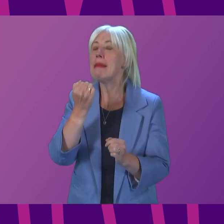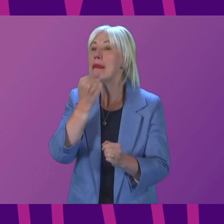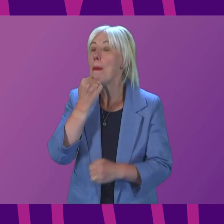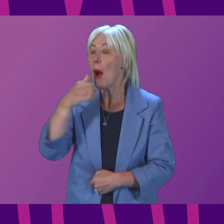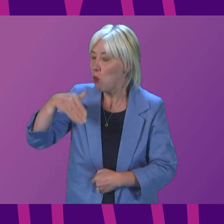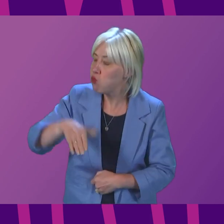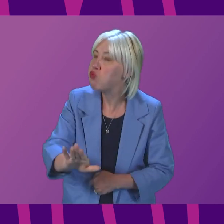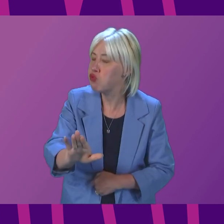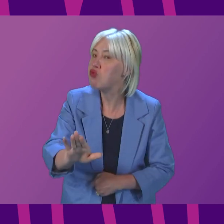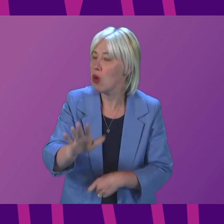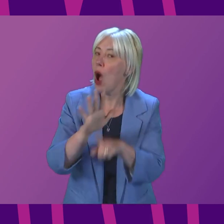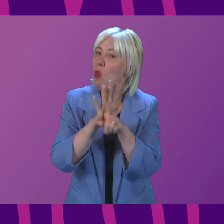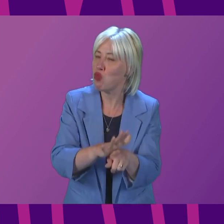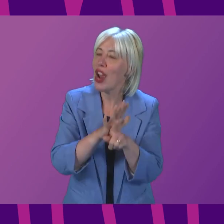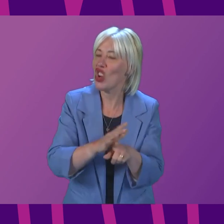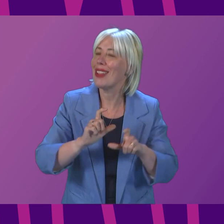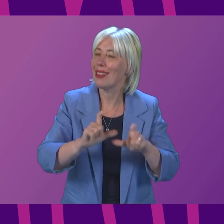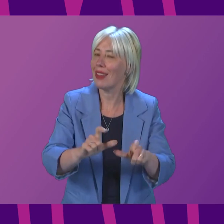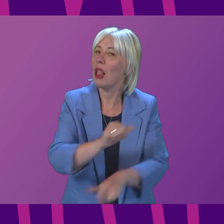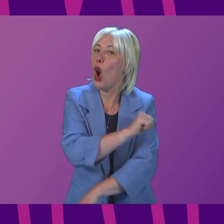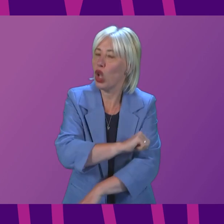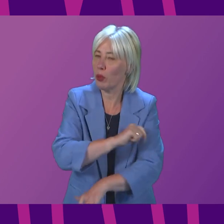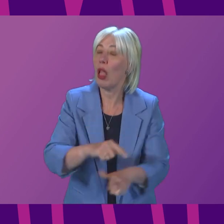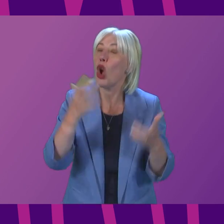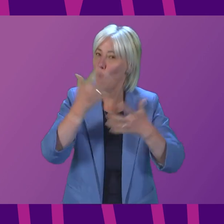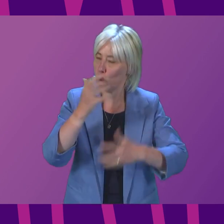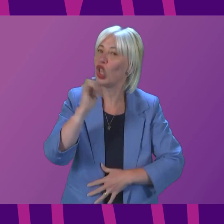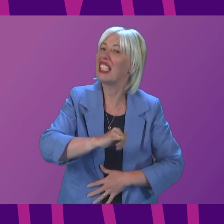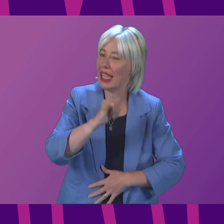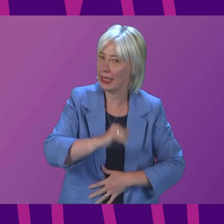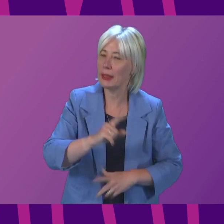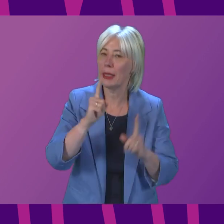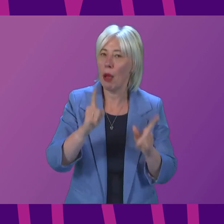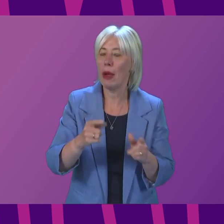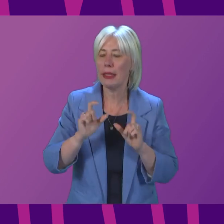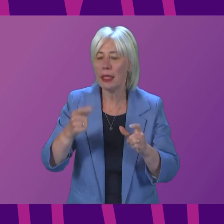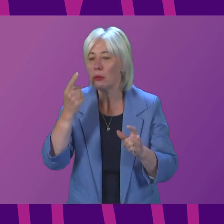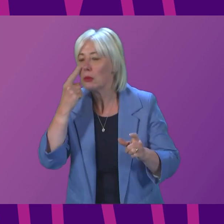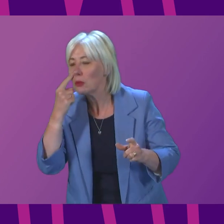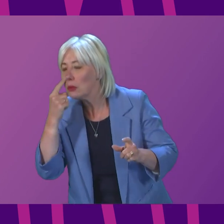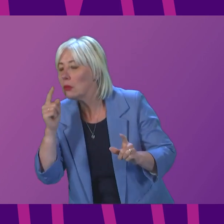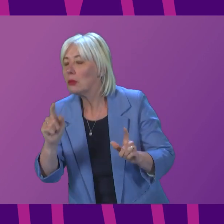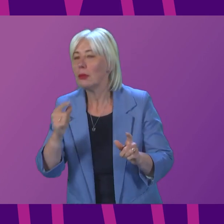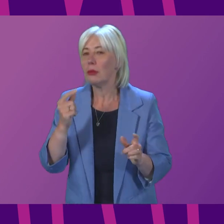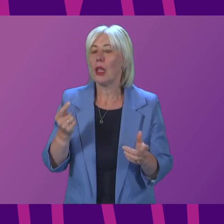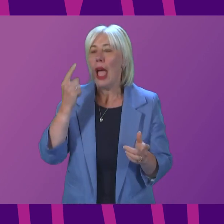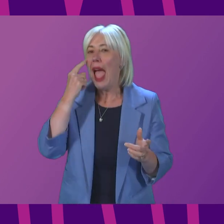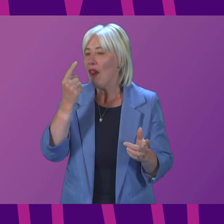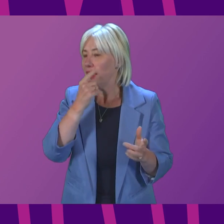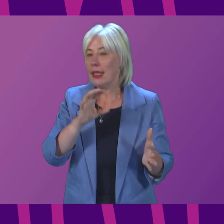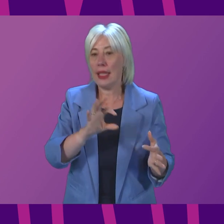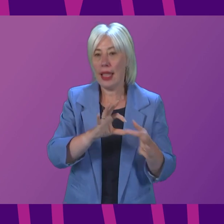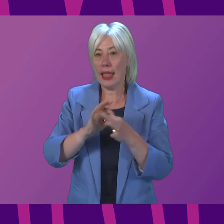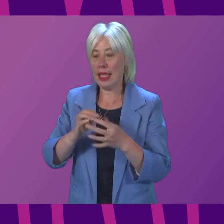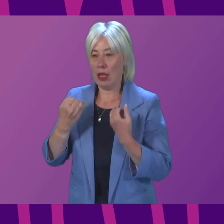significant pressure on hospital capacity, which is a real concern, we do continue to observe strong evidence that the link between